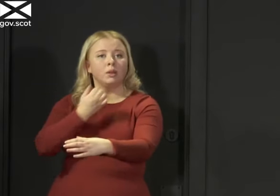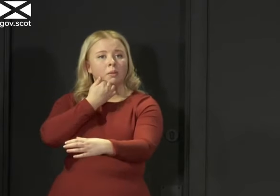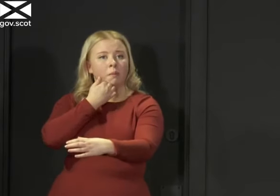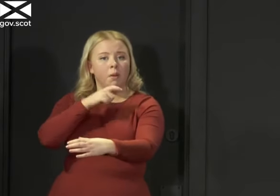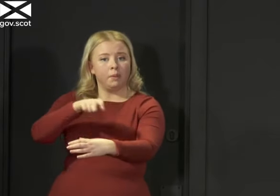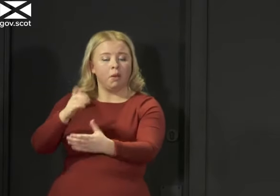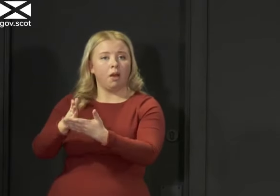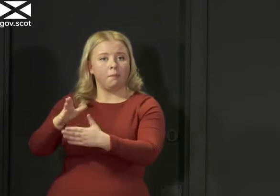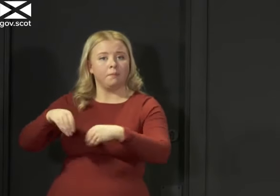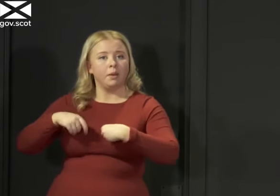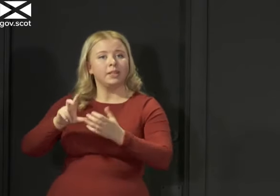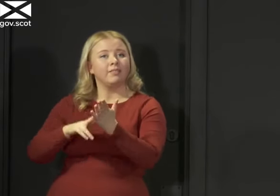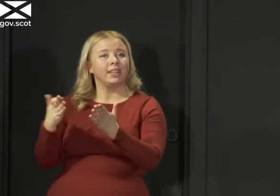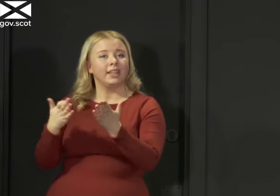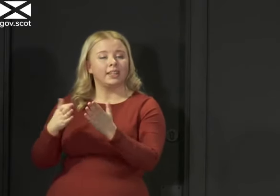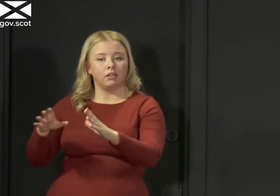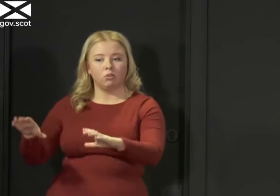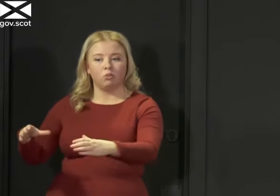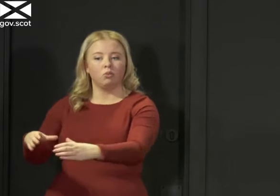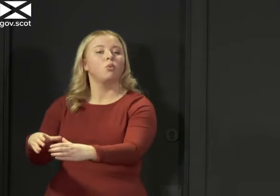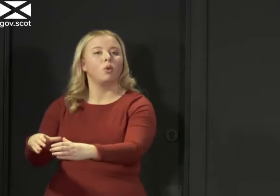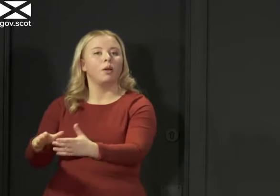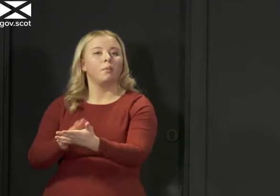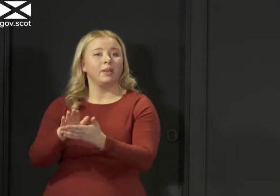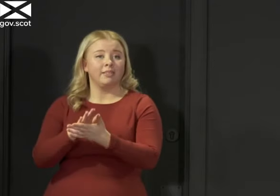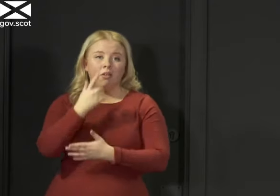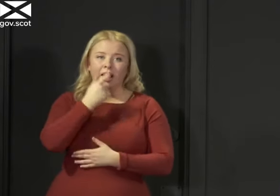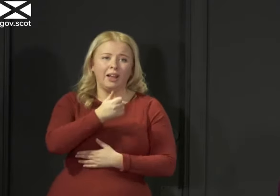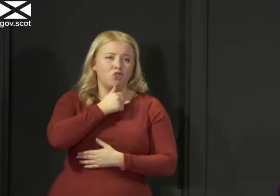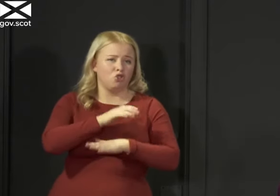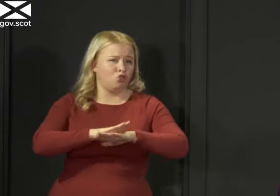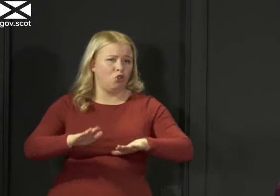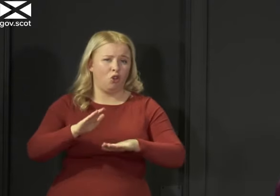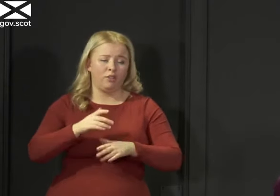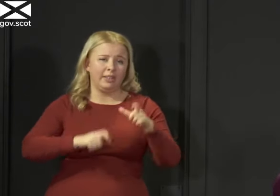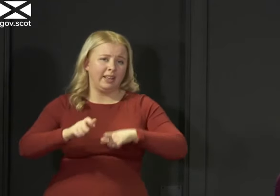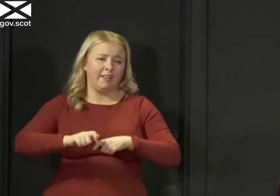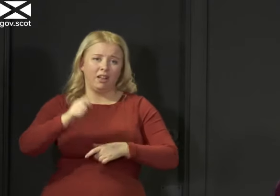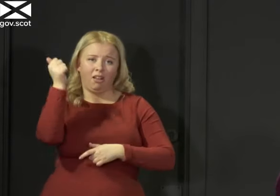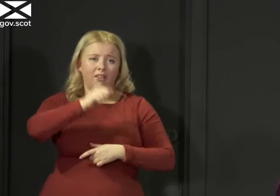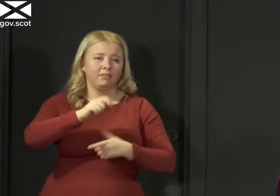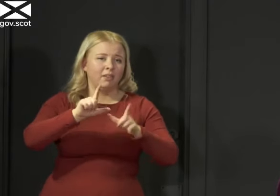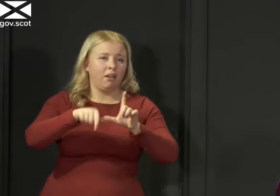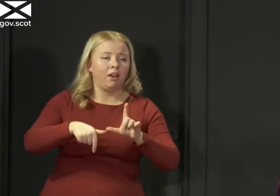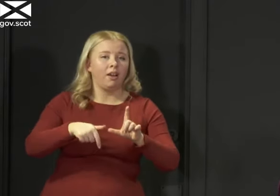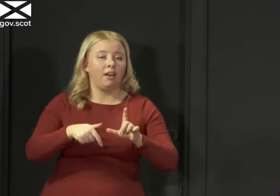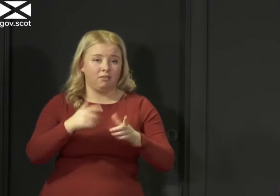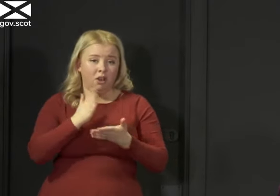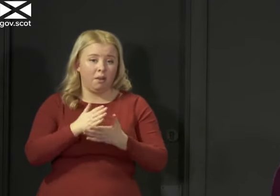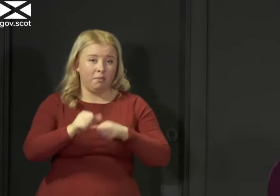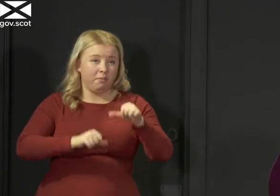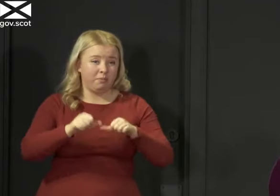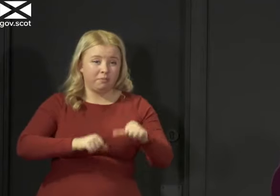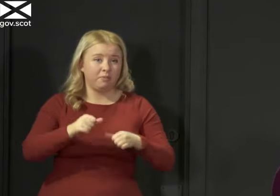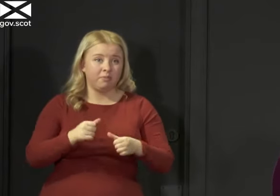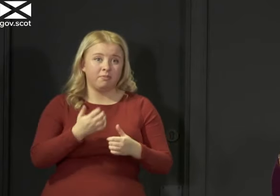low, then we can, to use completely non-scientific terminology, afford to live with an R number